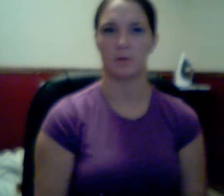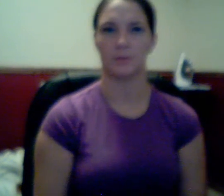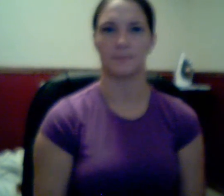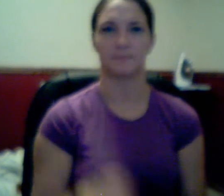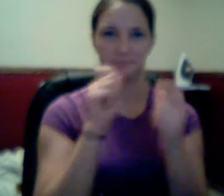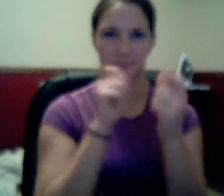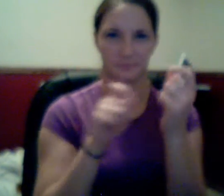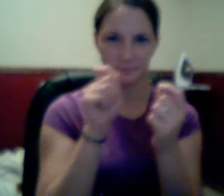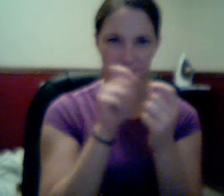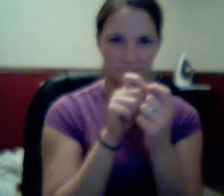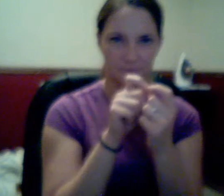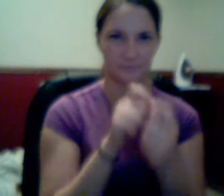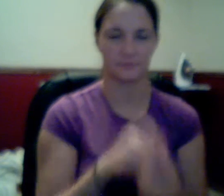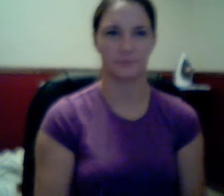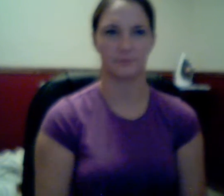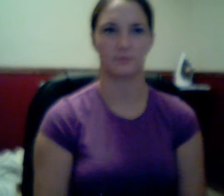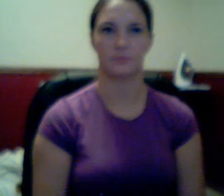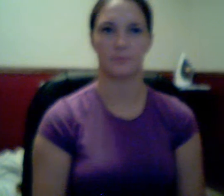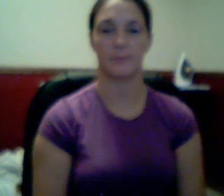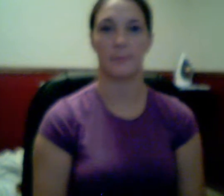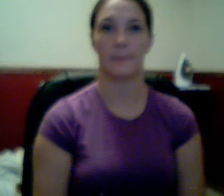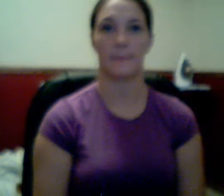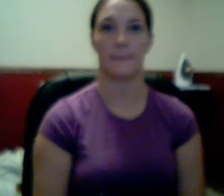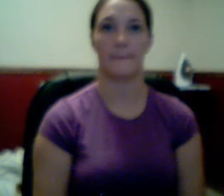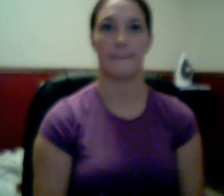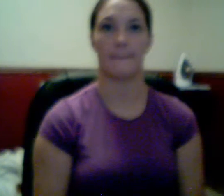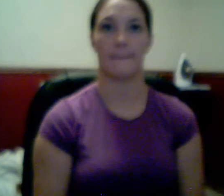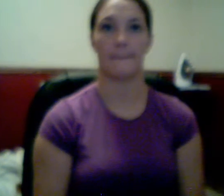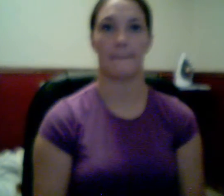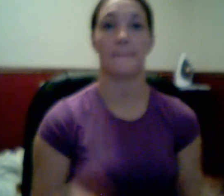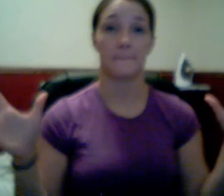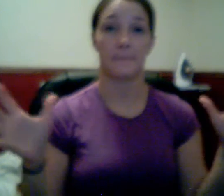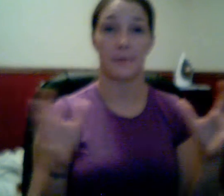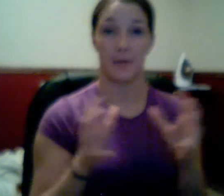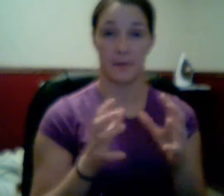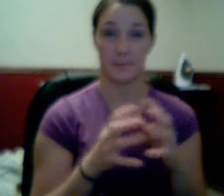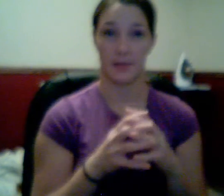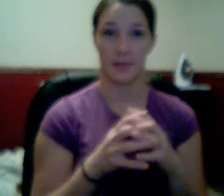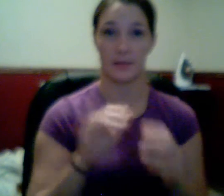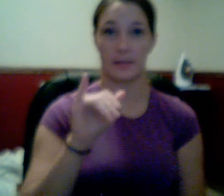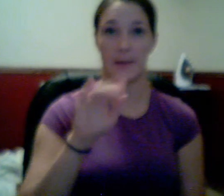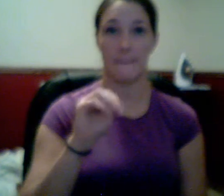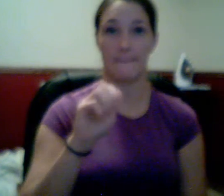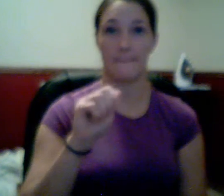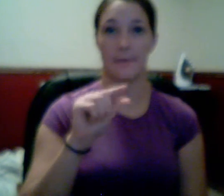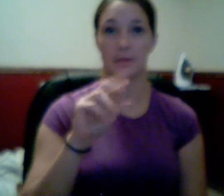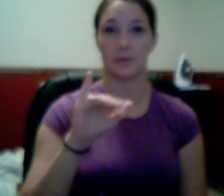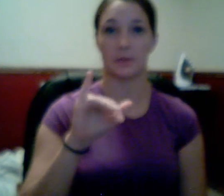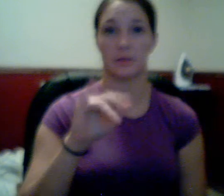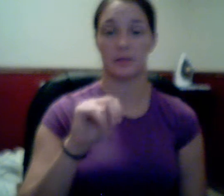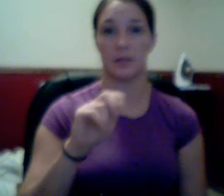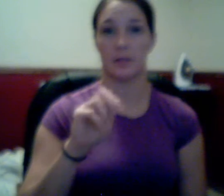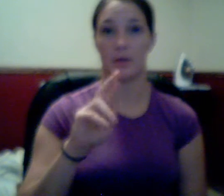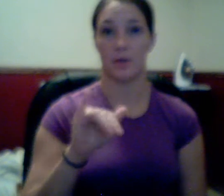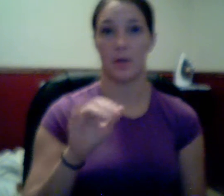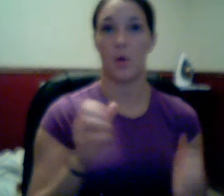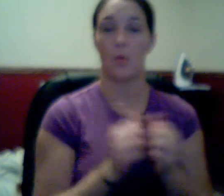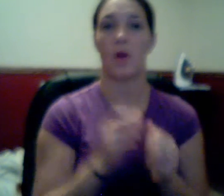If we combine these imaginary numbers with the real numbers, then that is what we're going to call complex